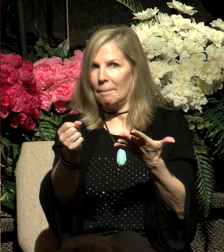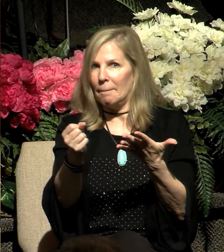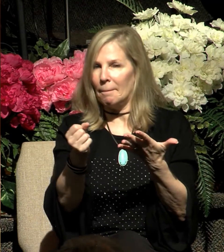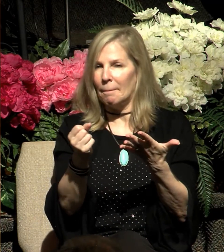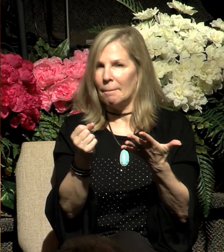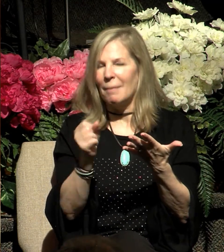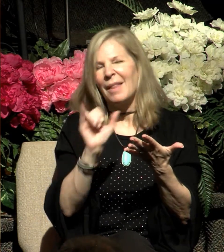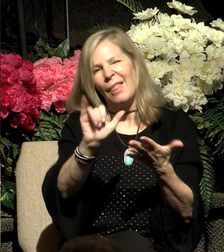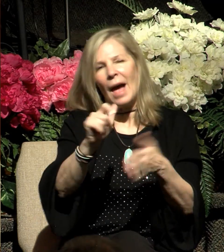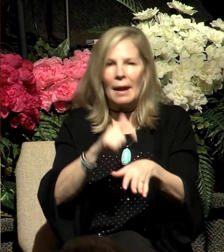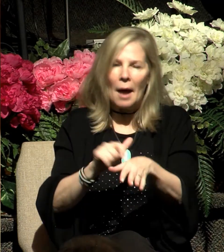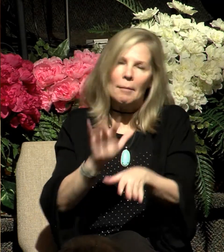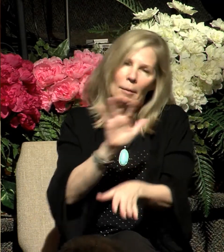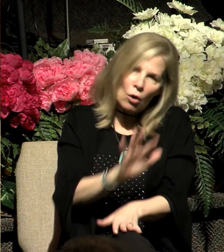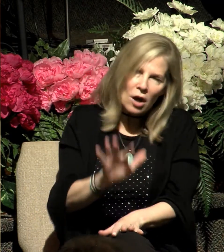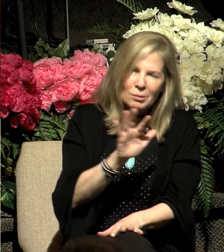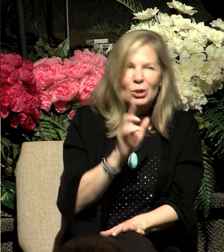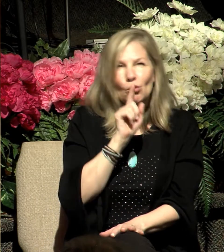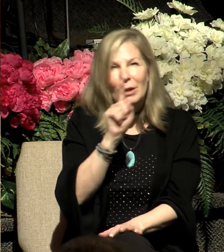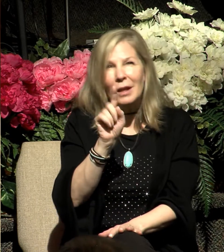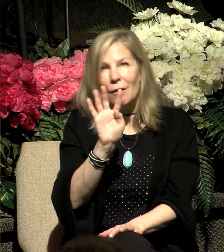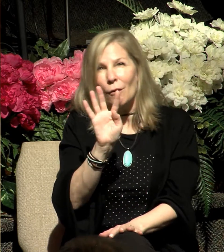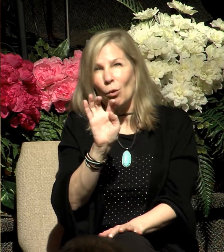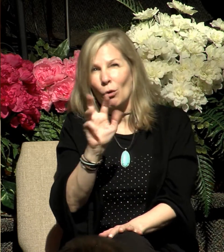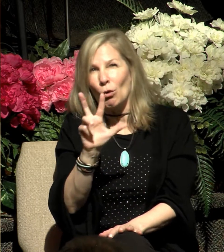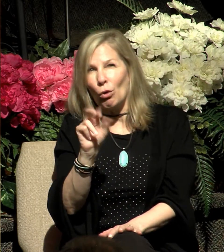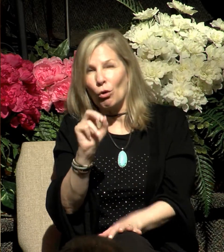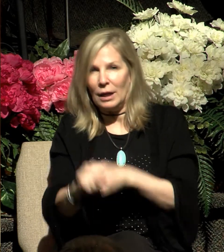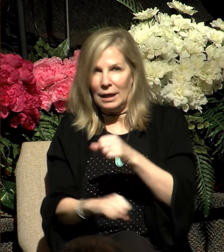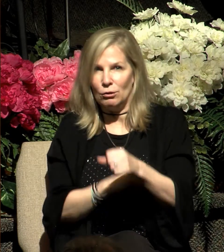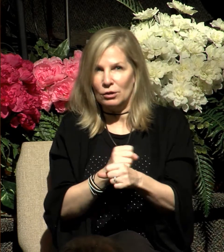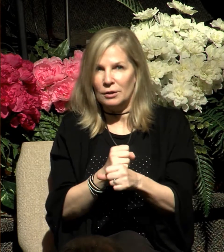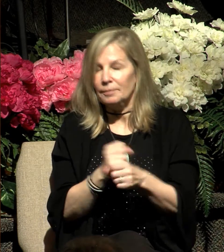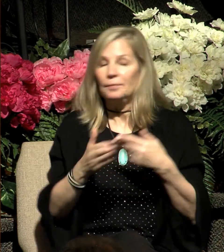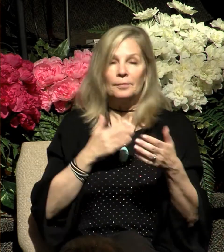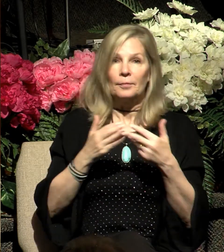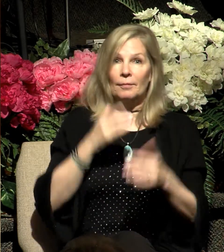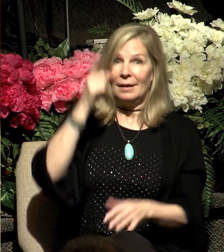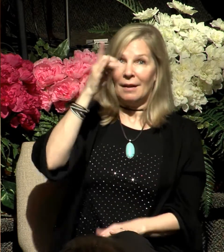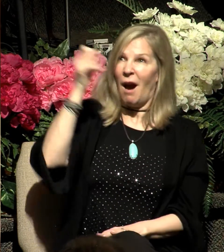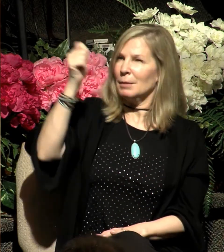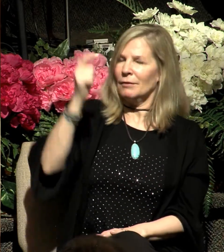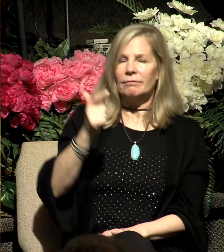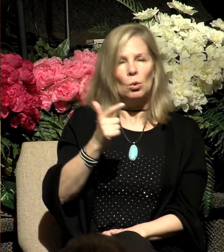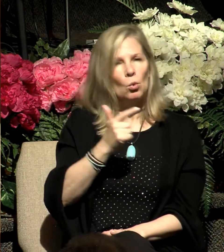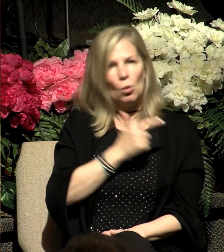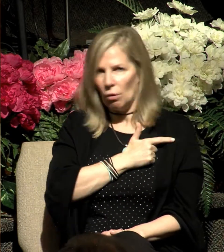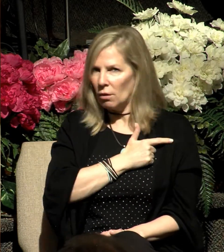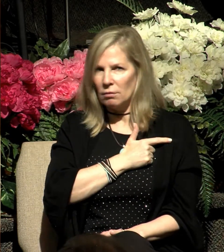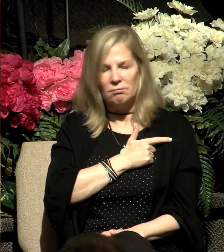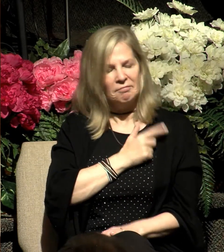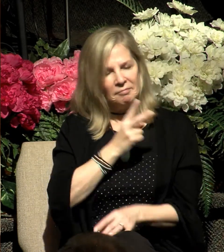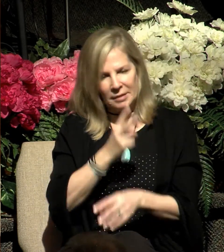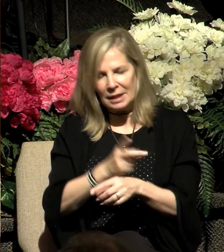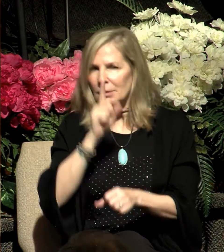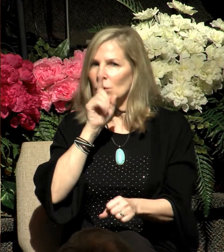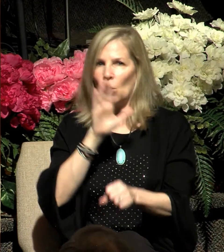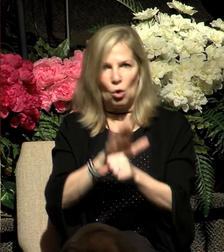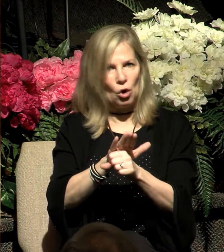It's actually 430 years. And God, being faithful, is about to keep his word to bring out of bondage